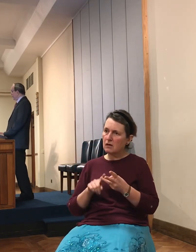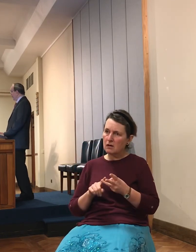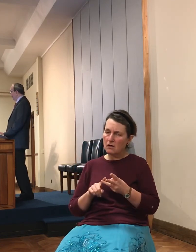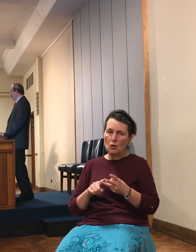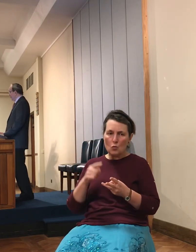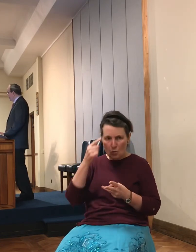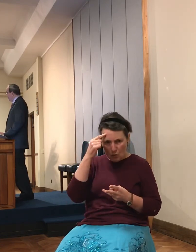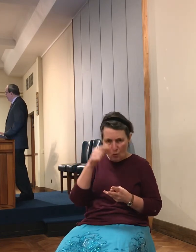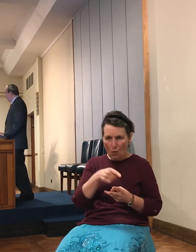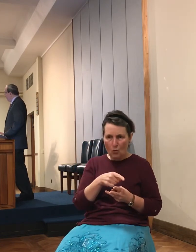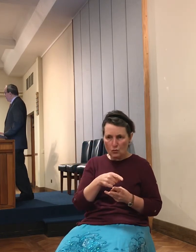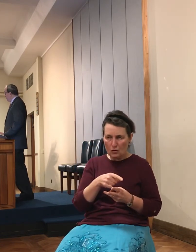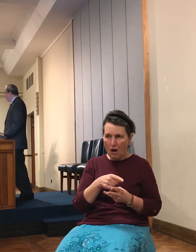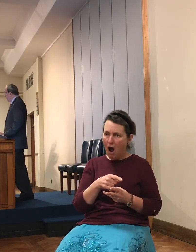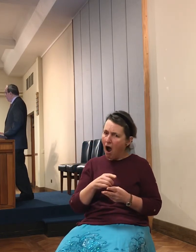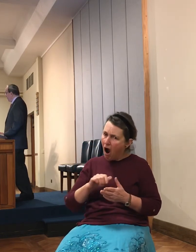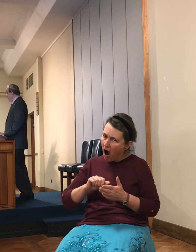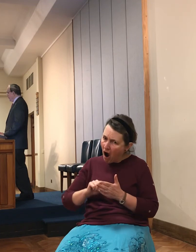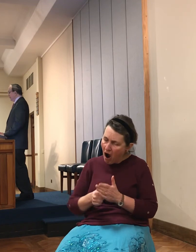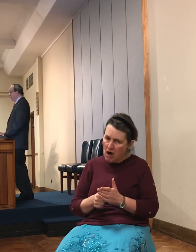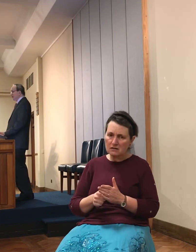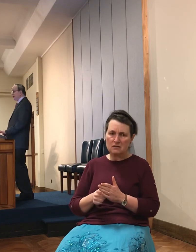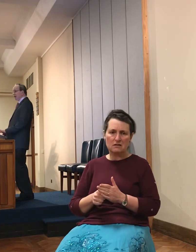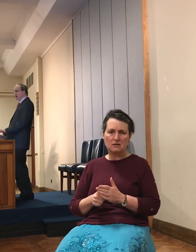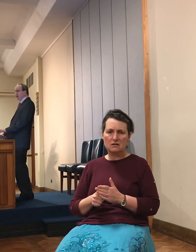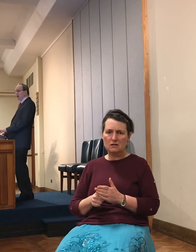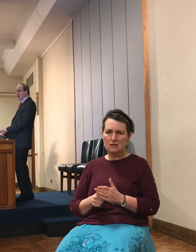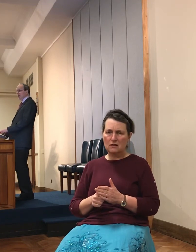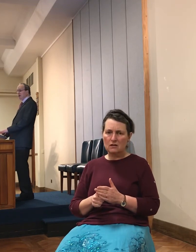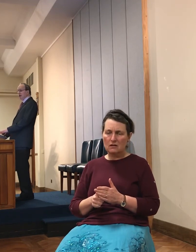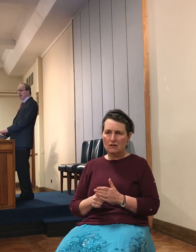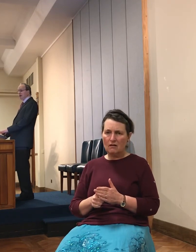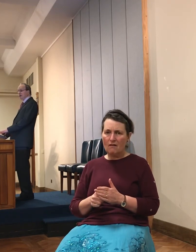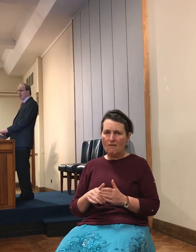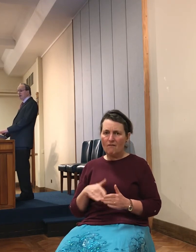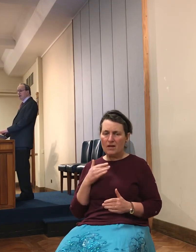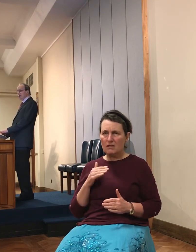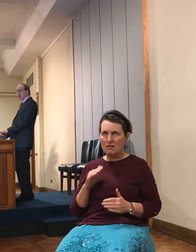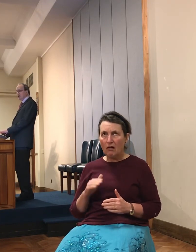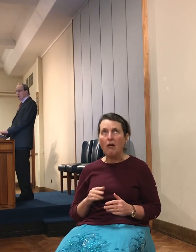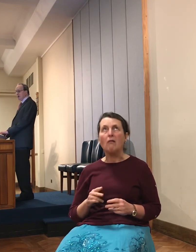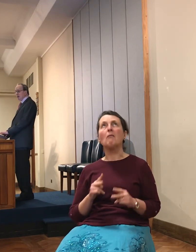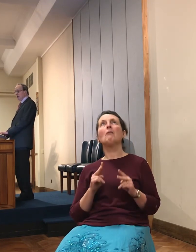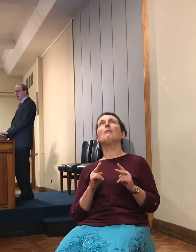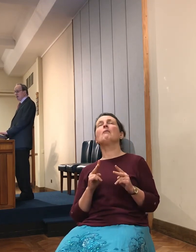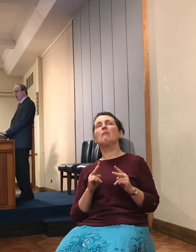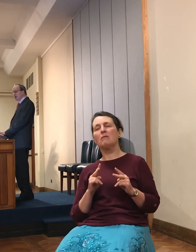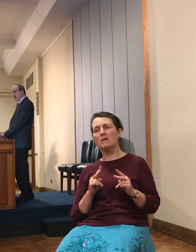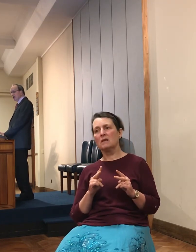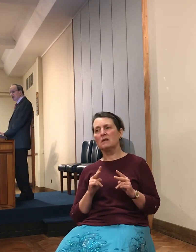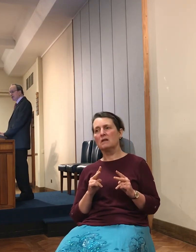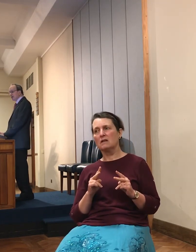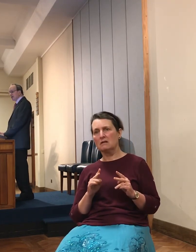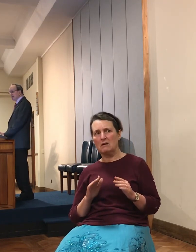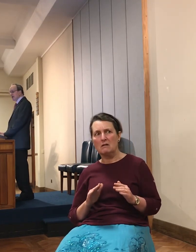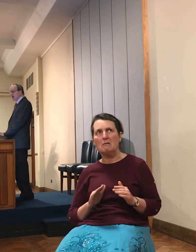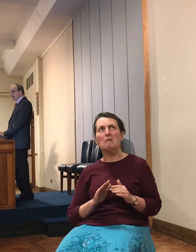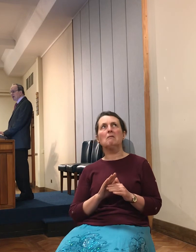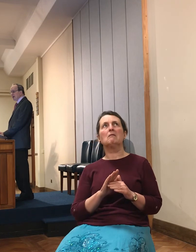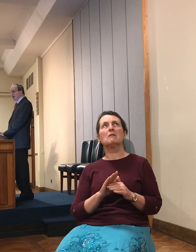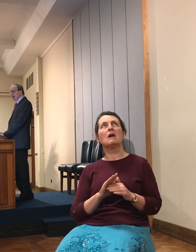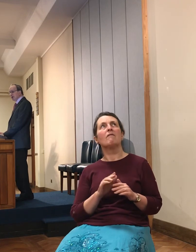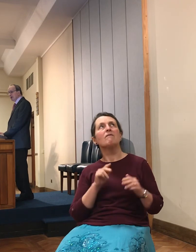task literally for you. You had the inferior positions. But he's done this.